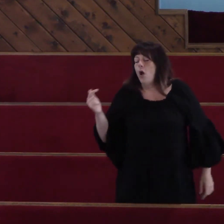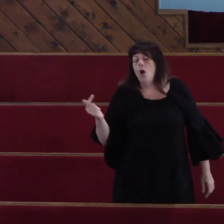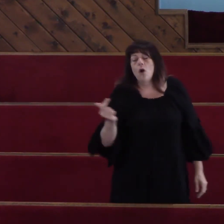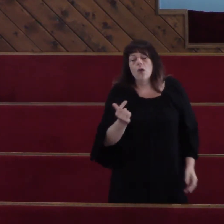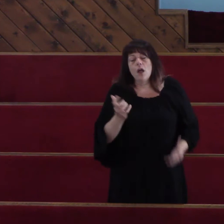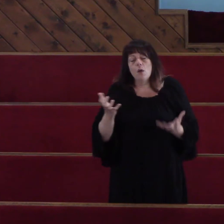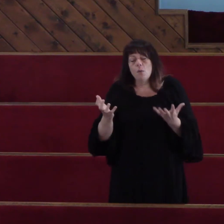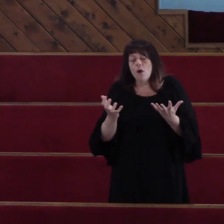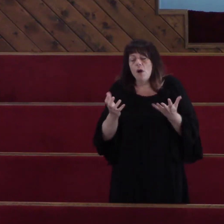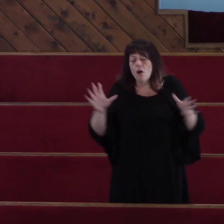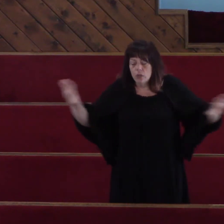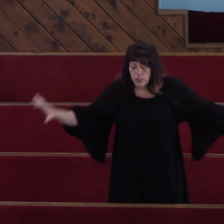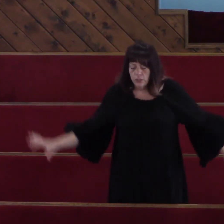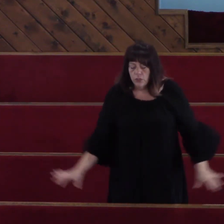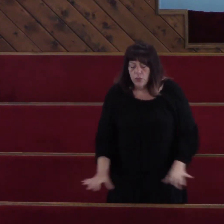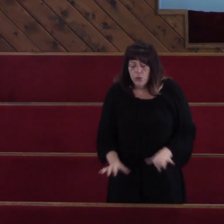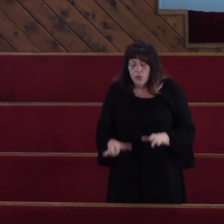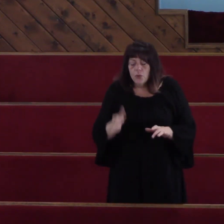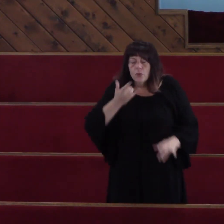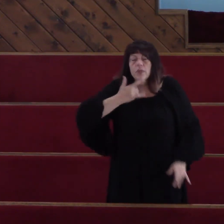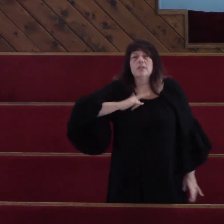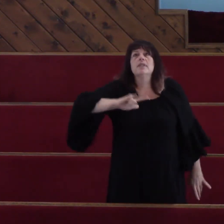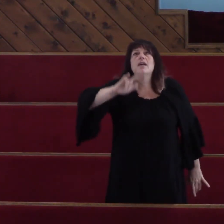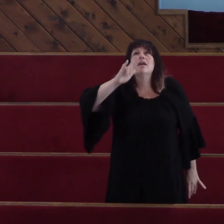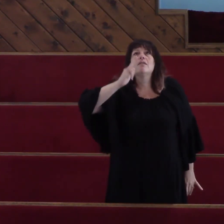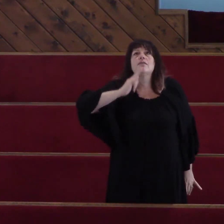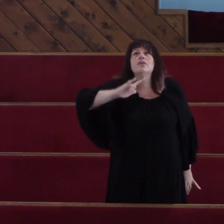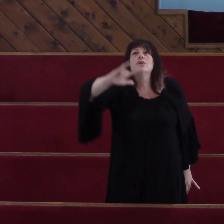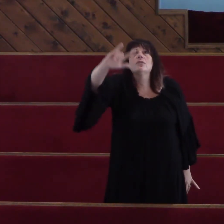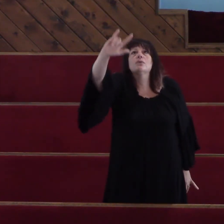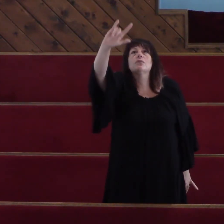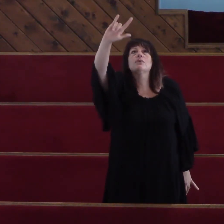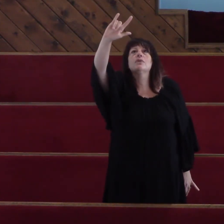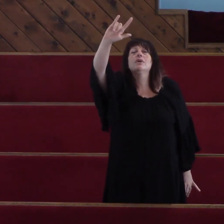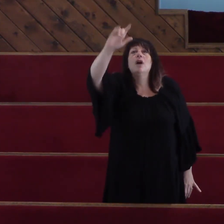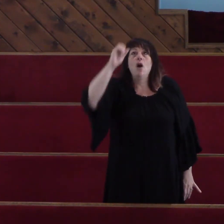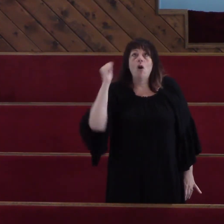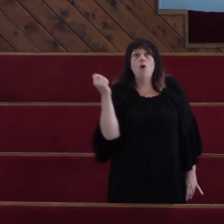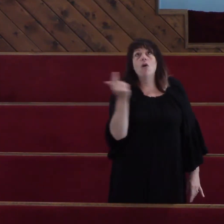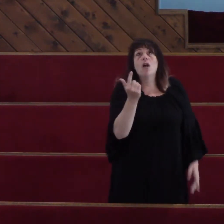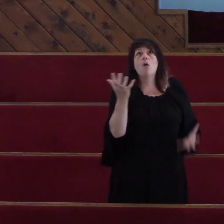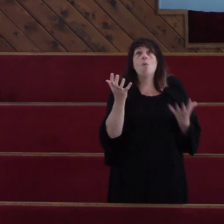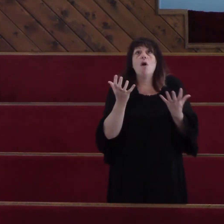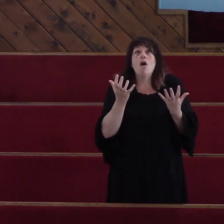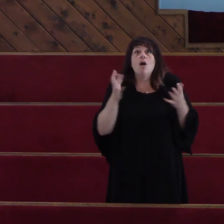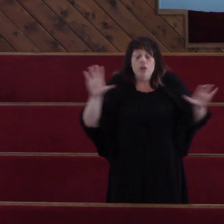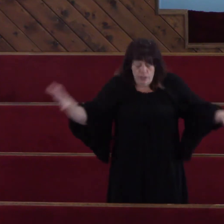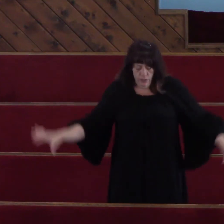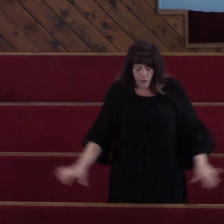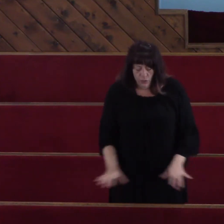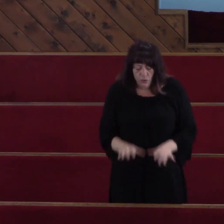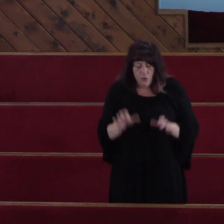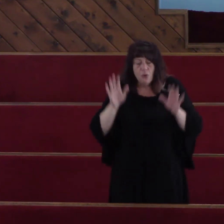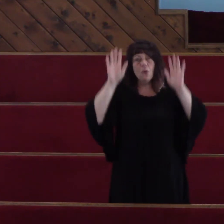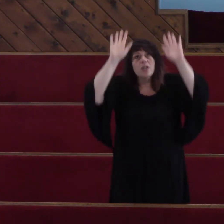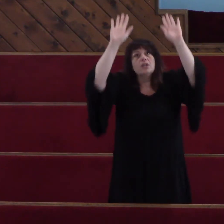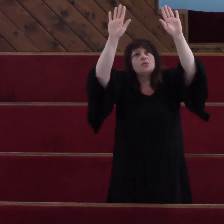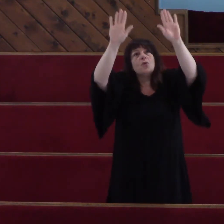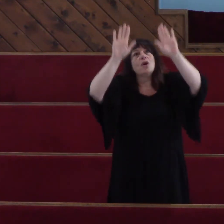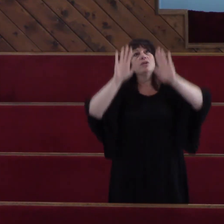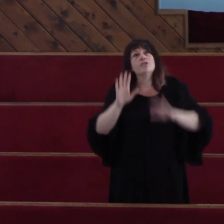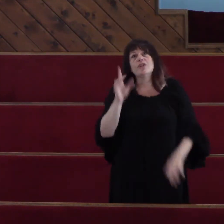All I want to do Is love you All I want to do